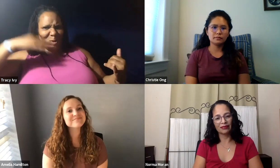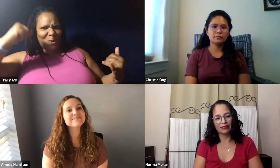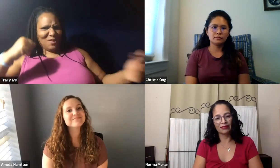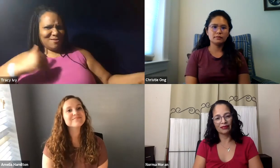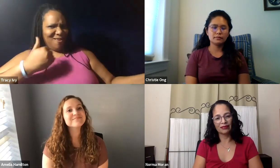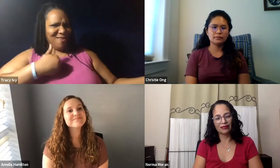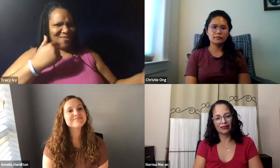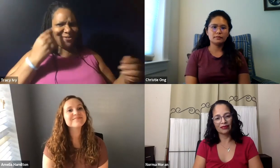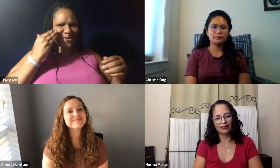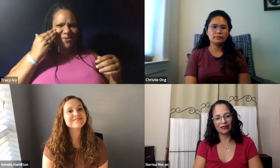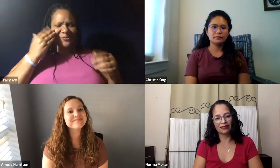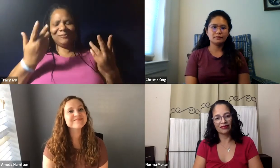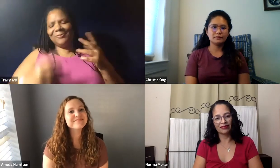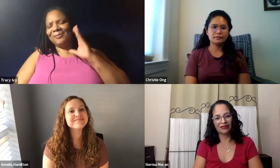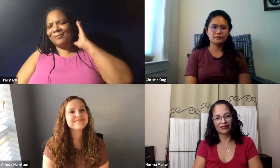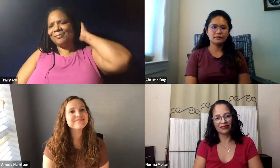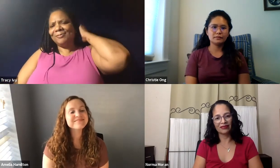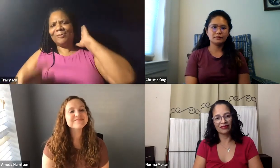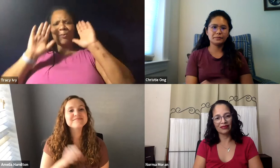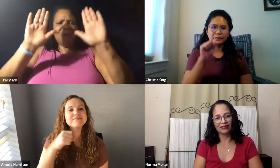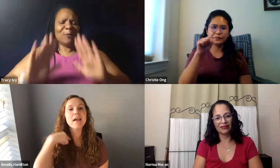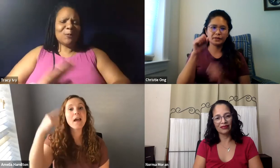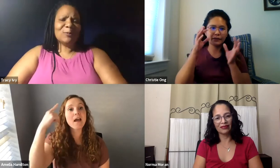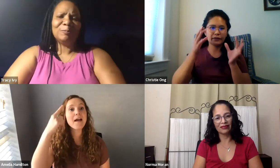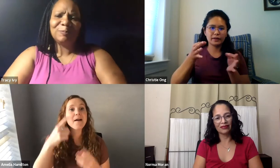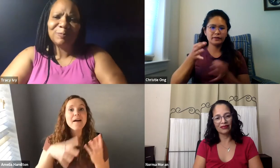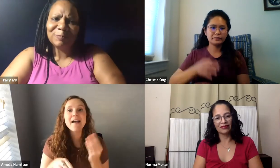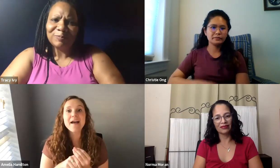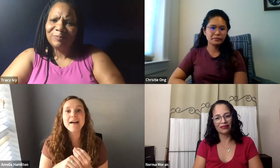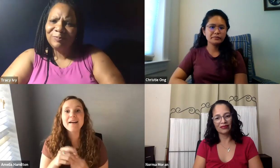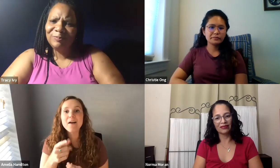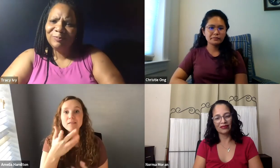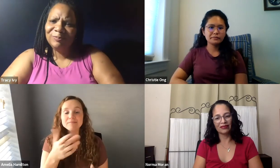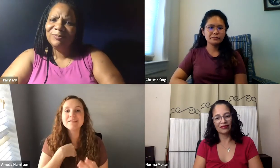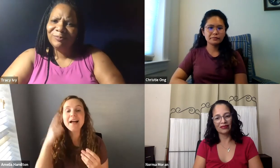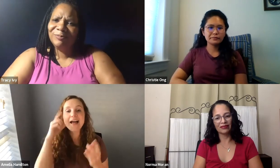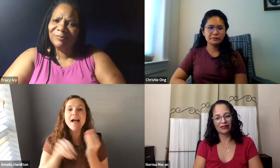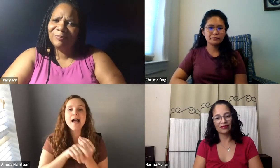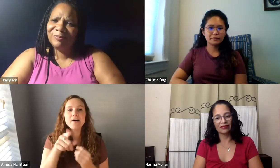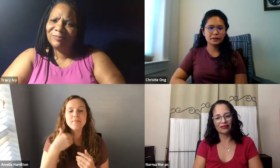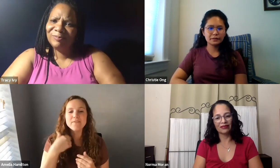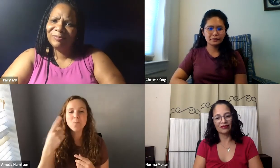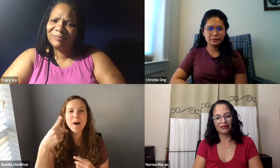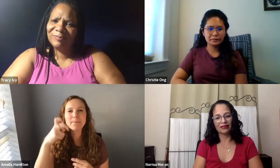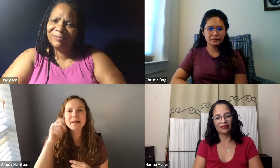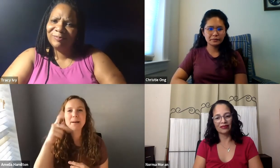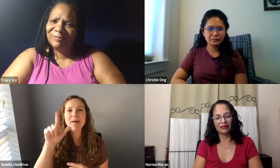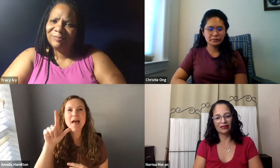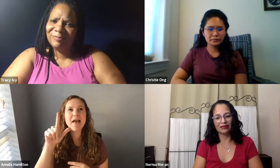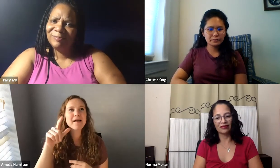You know, maybe someone has a job right now that we didn't even know would be a possibility. I think it would be great to share. I wanted to add